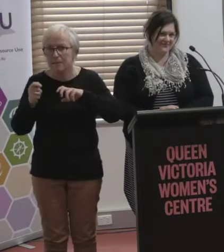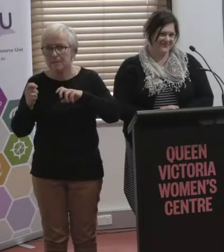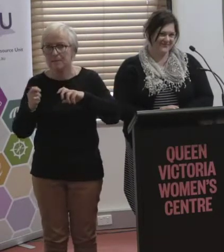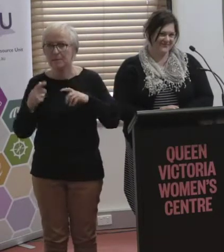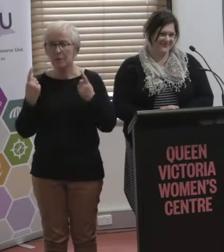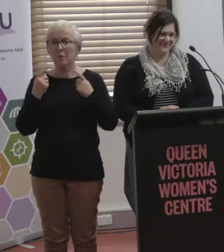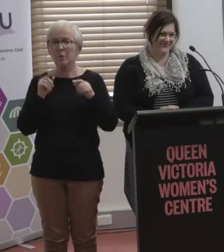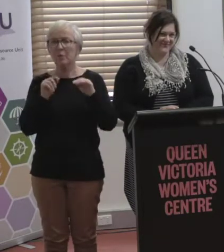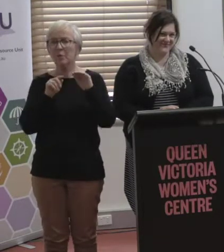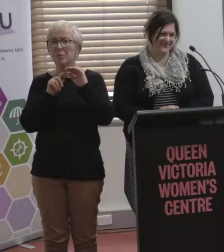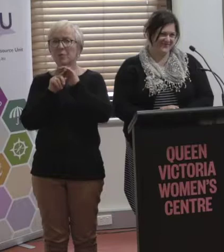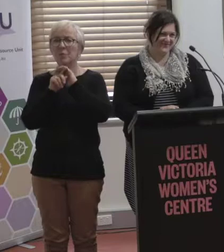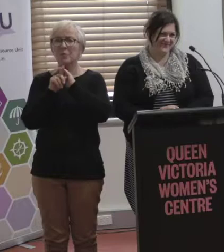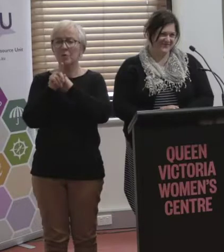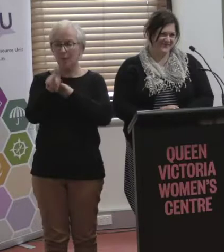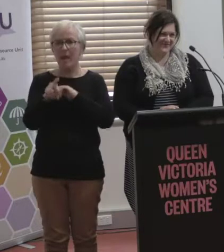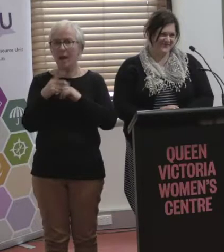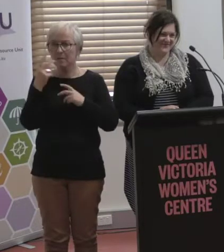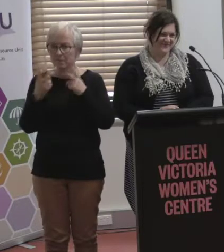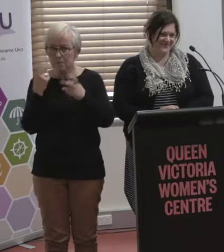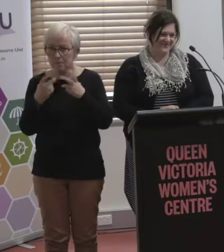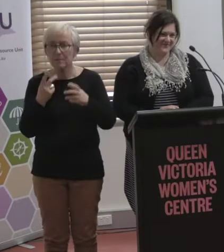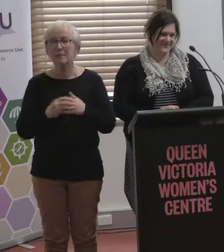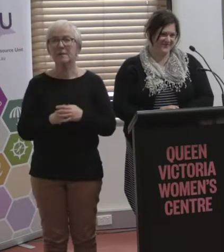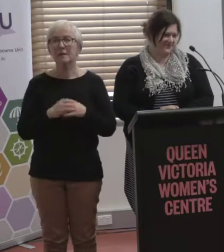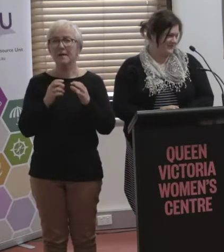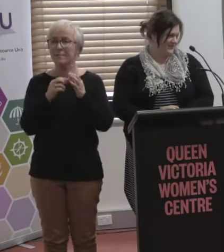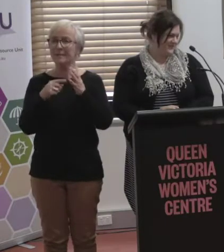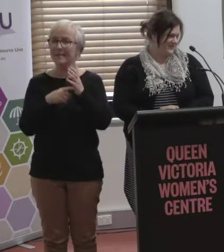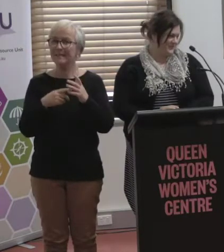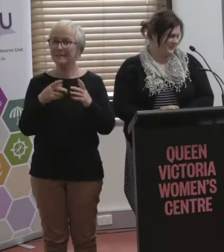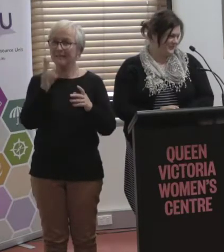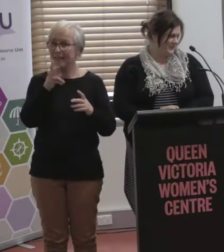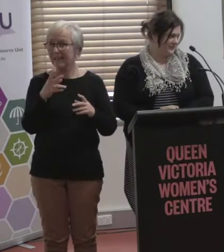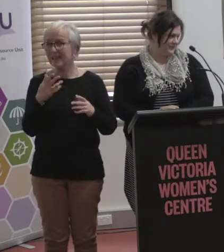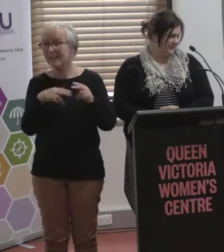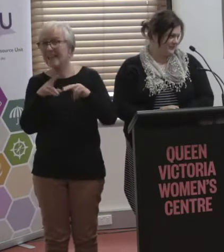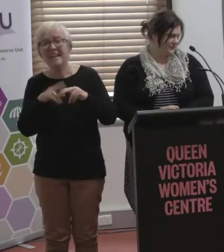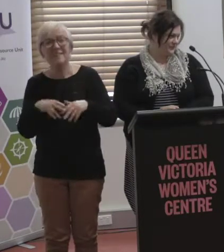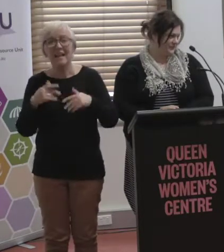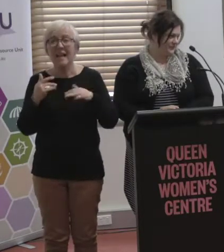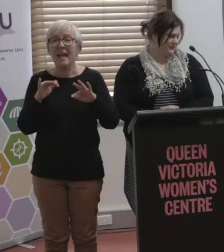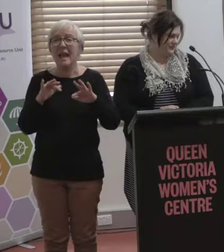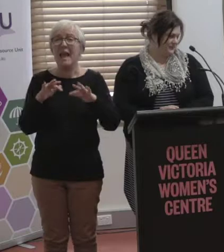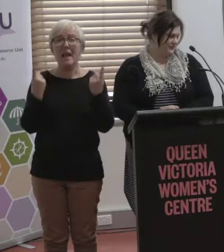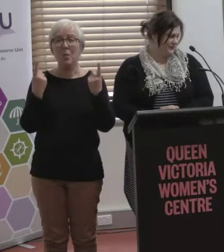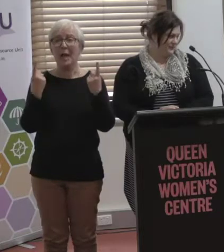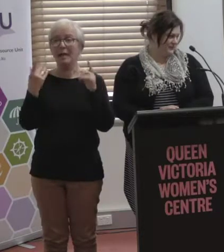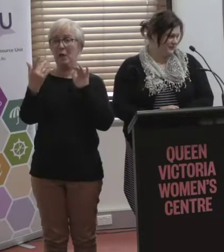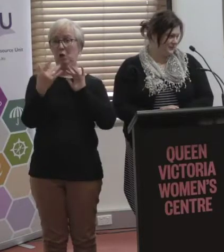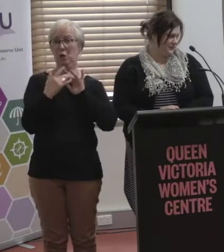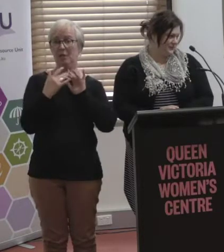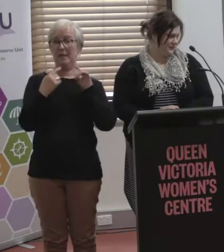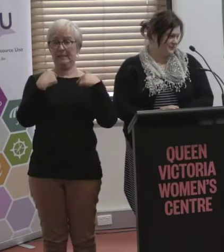officers that go out and do those sort of things. But again, can I implore you that if anybody contacts me, I'm not the